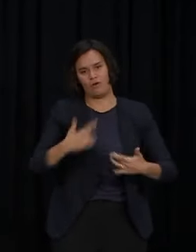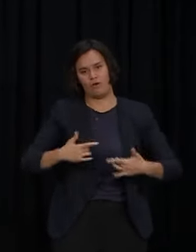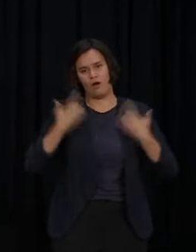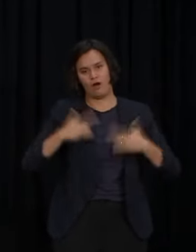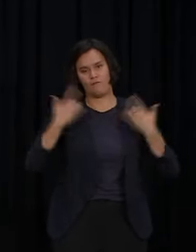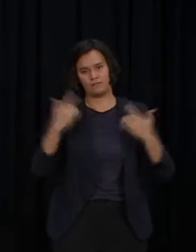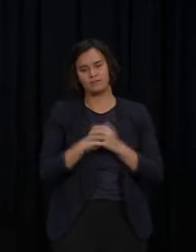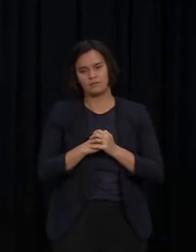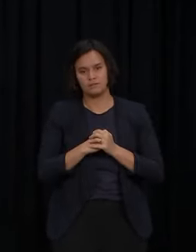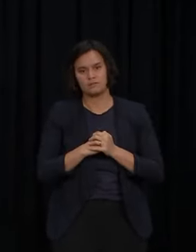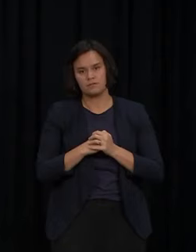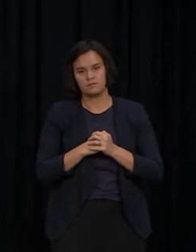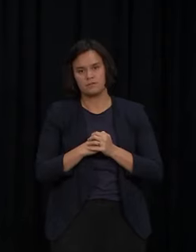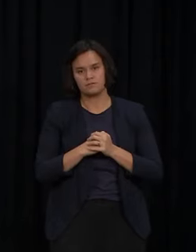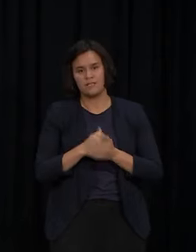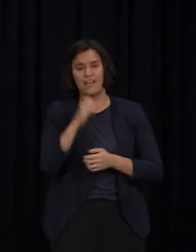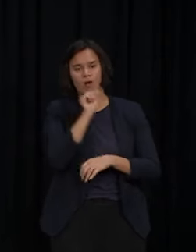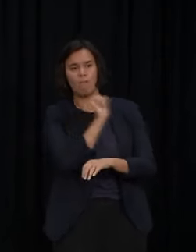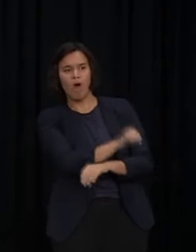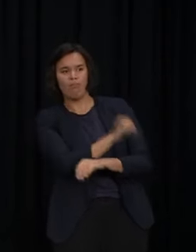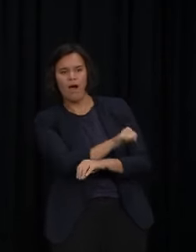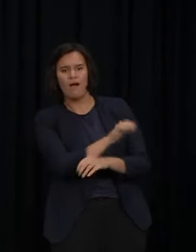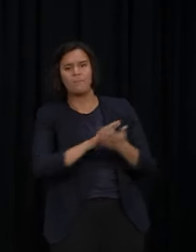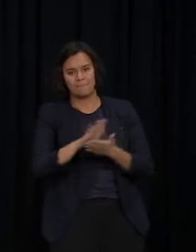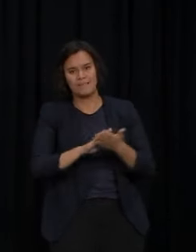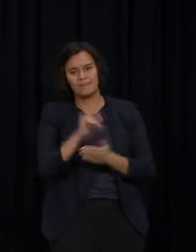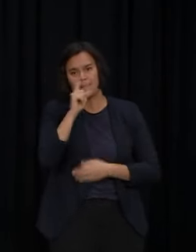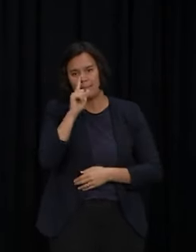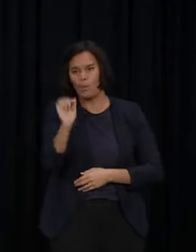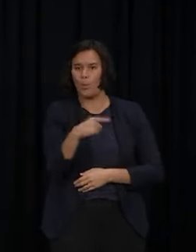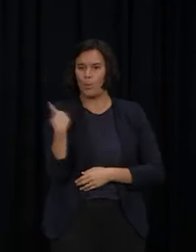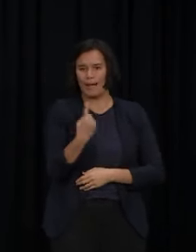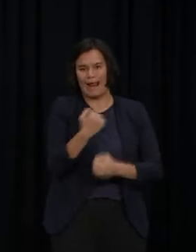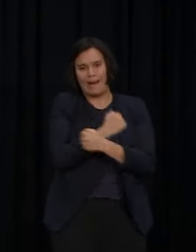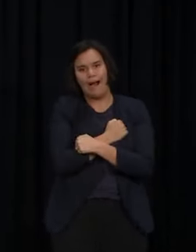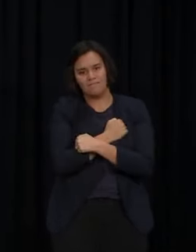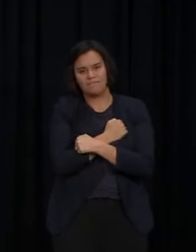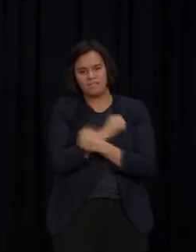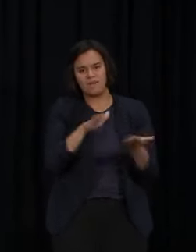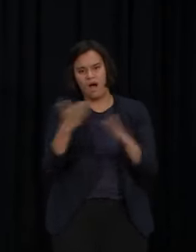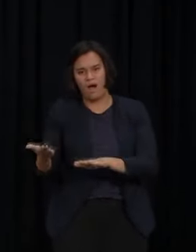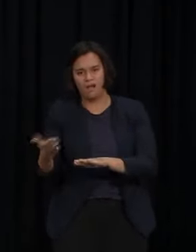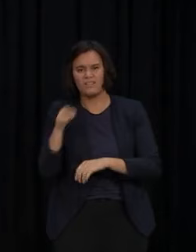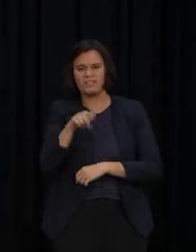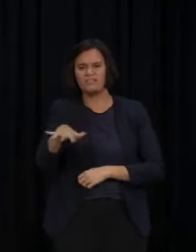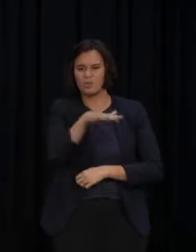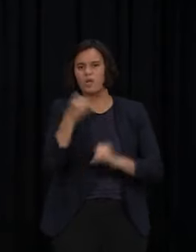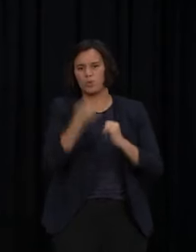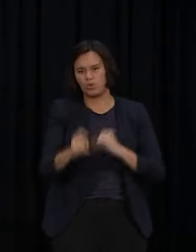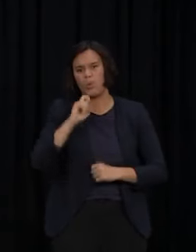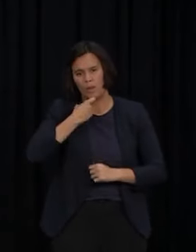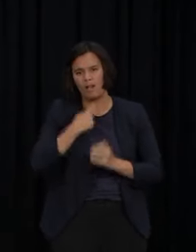would have been worse off as individuals, including losing people we love. That hasn't happened here for the most part.